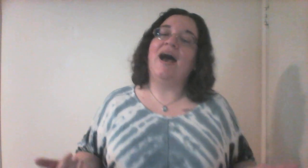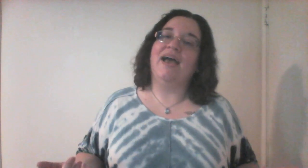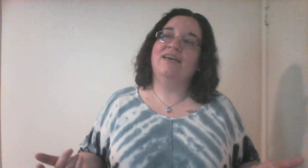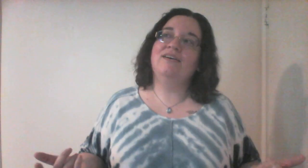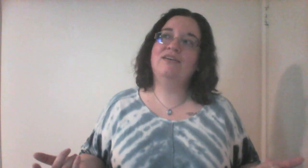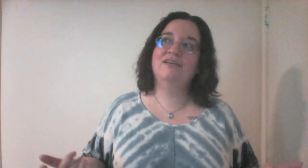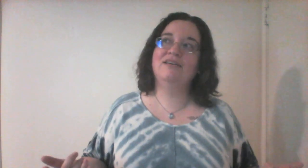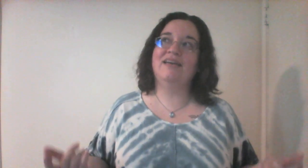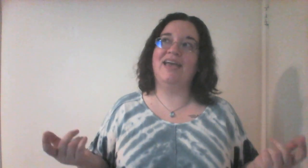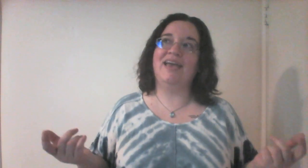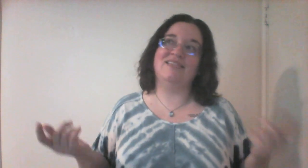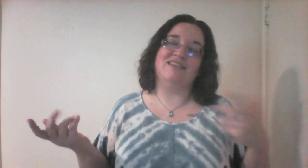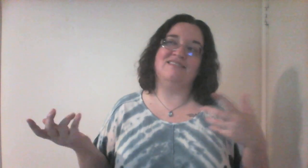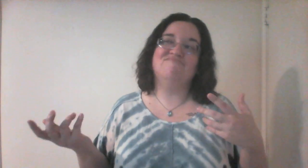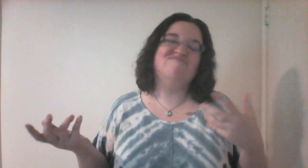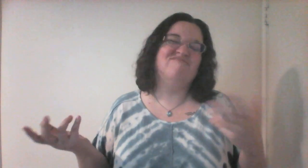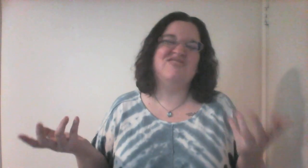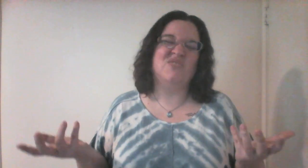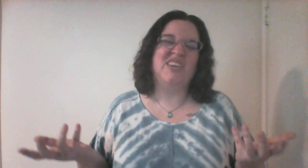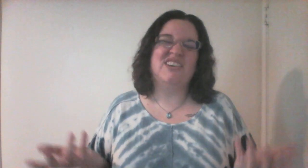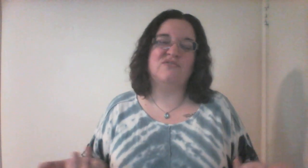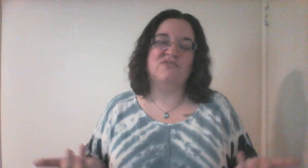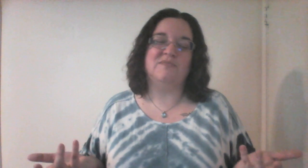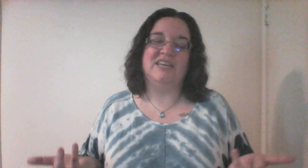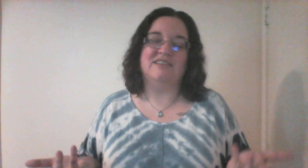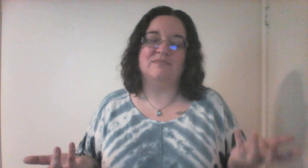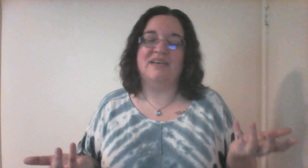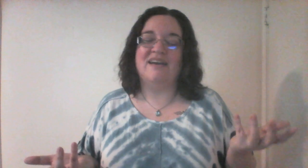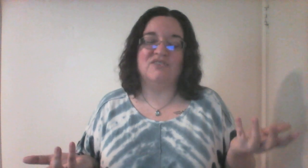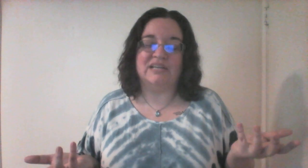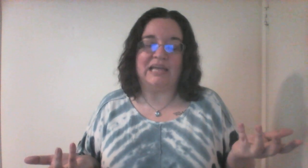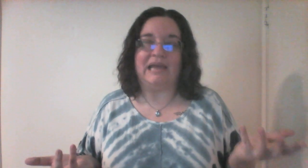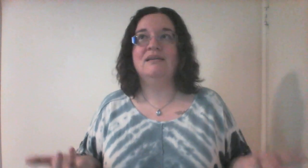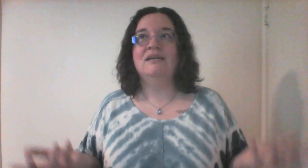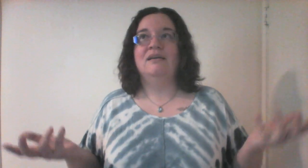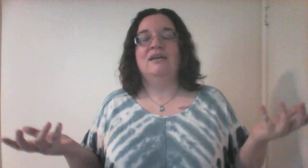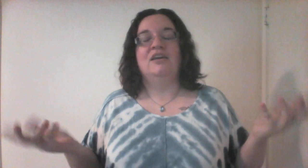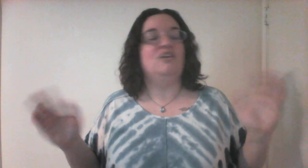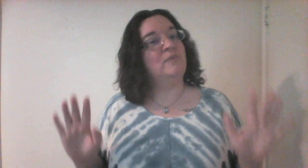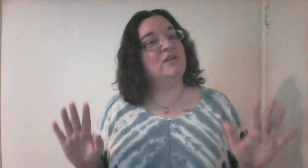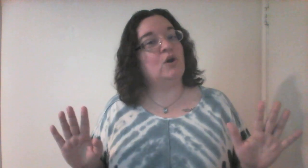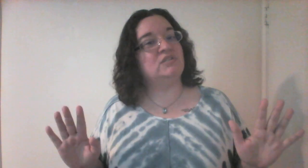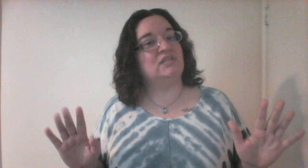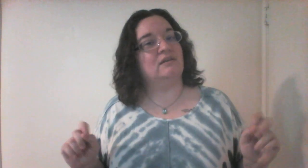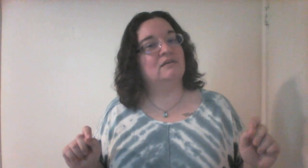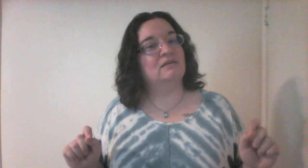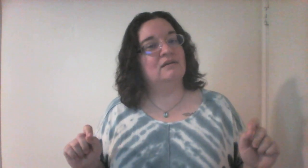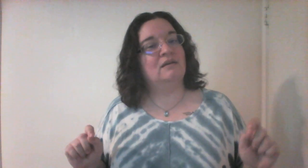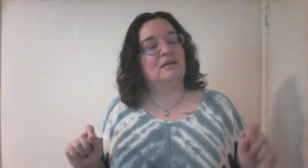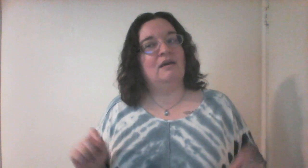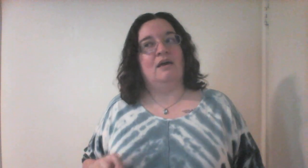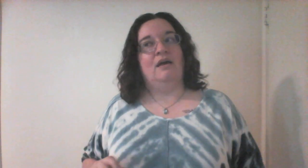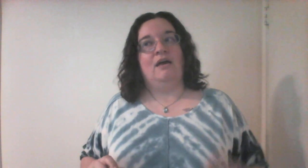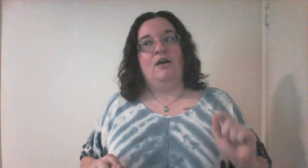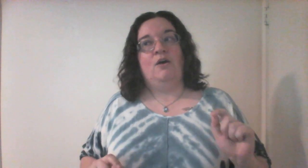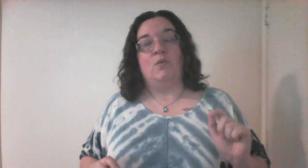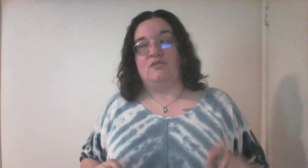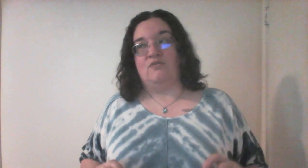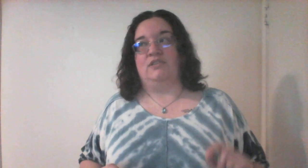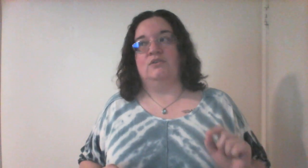and then don't hear from him ever again, you've been ghosted. When your friends are